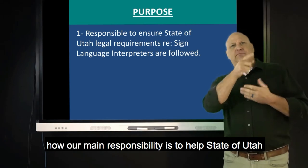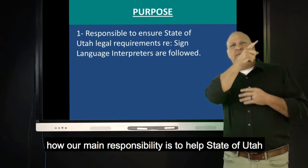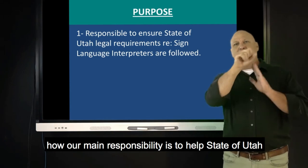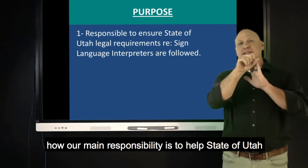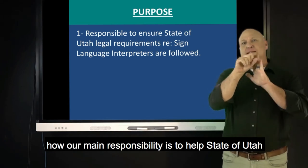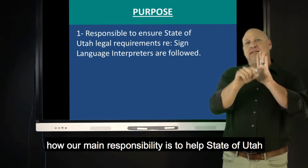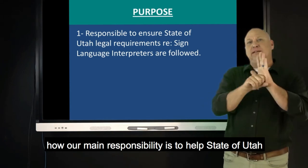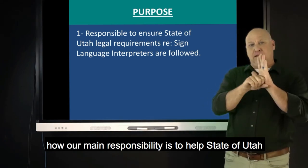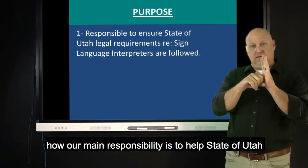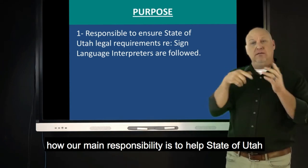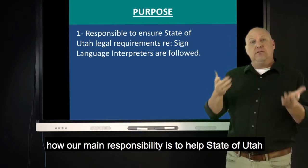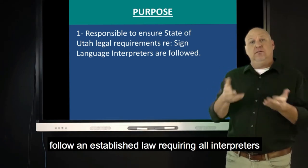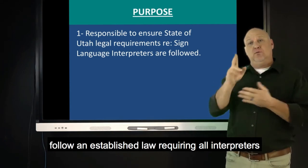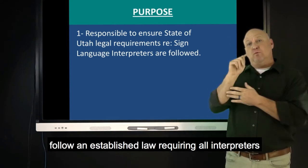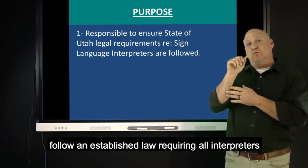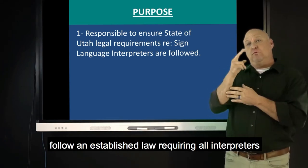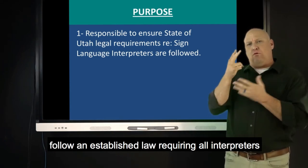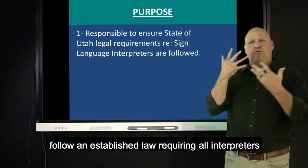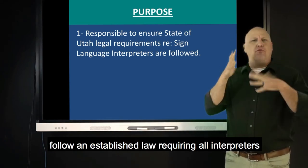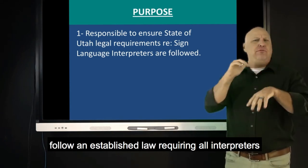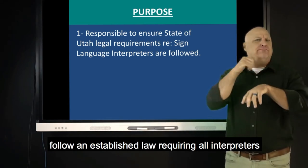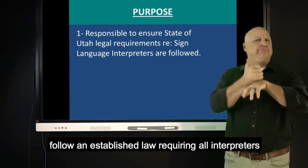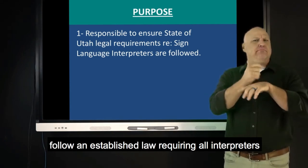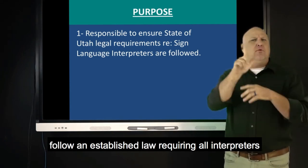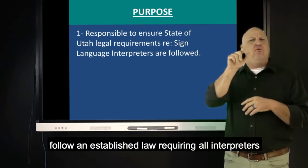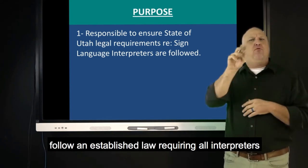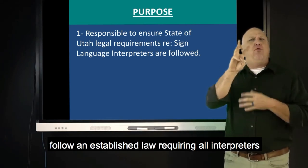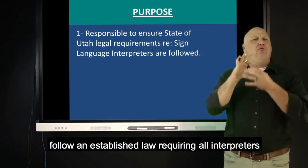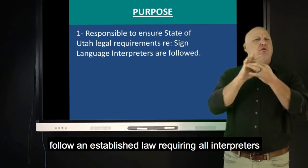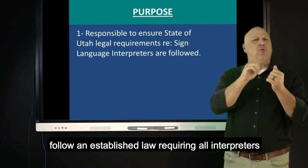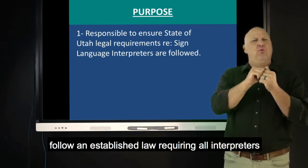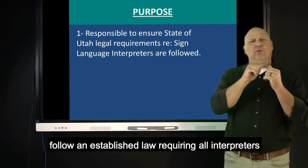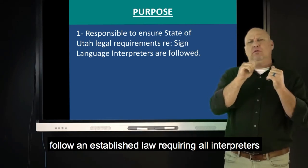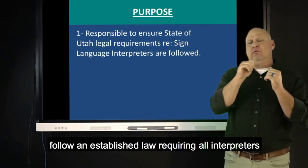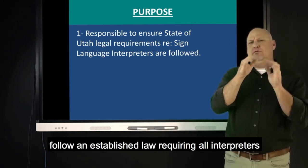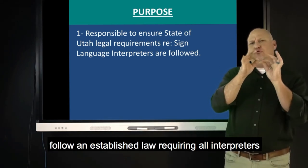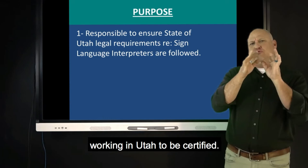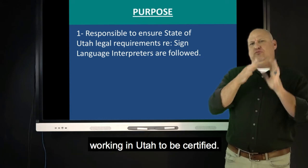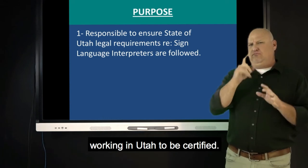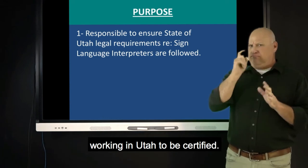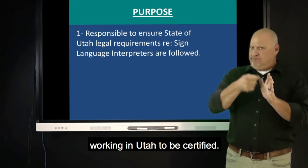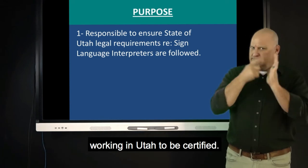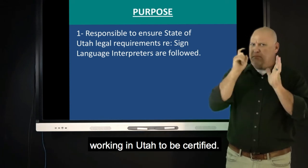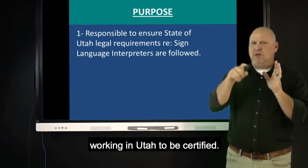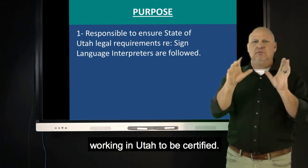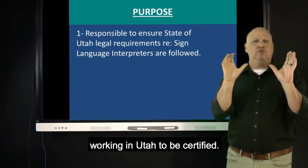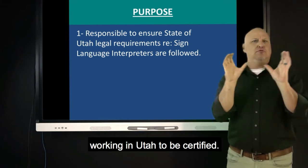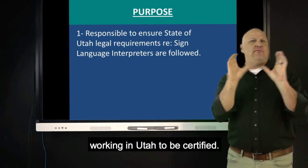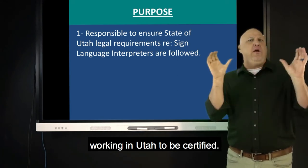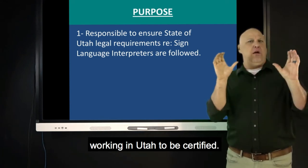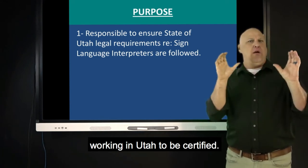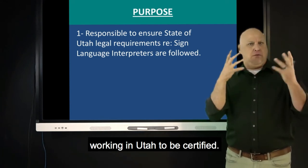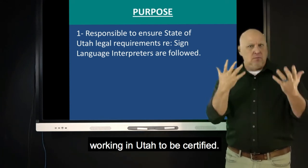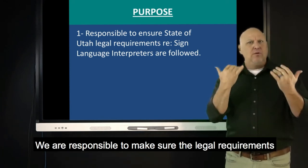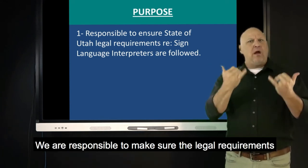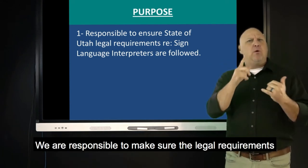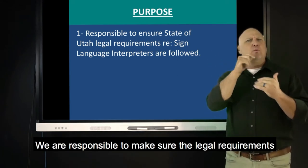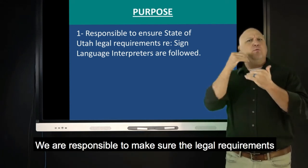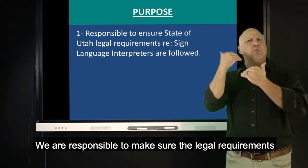is to help the state here in Utah, who has a law as far as interpreting goes, that people